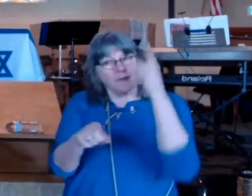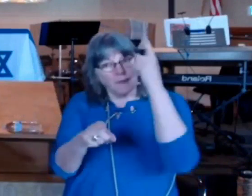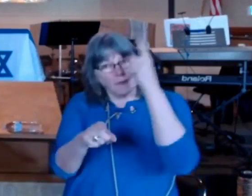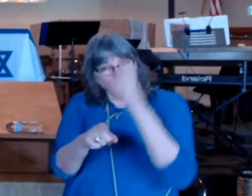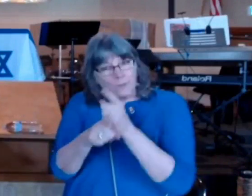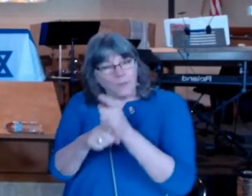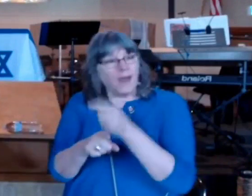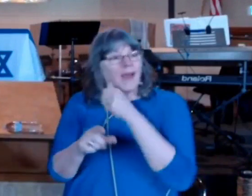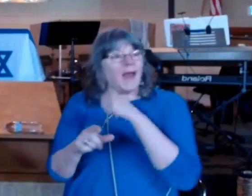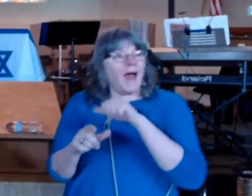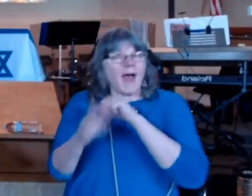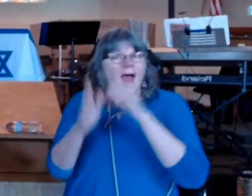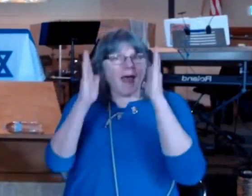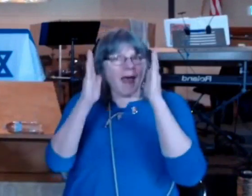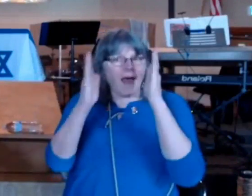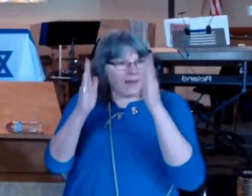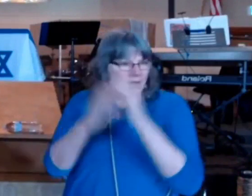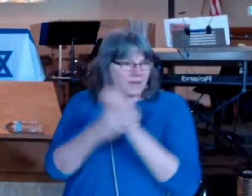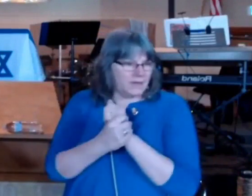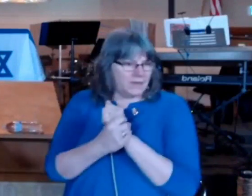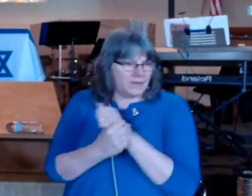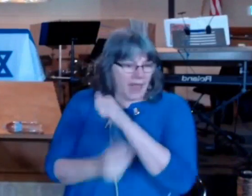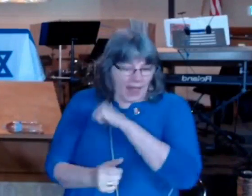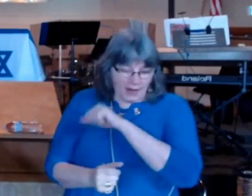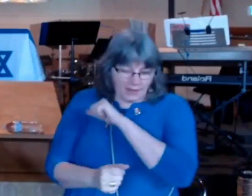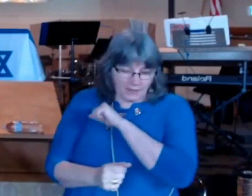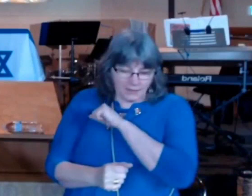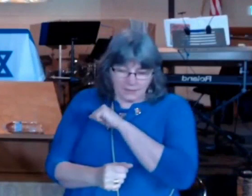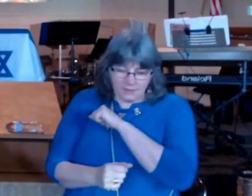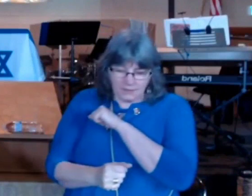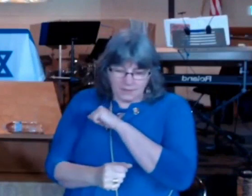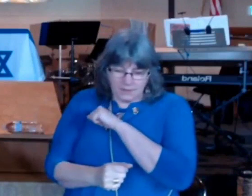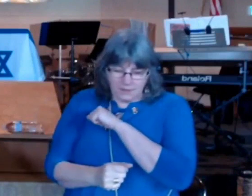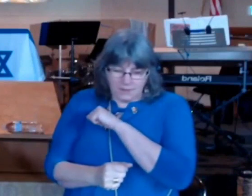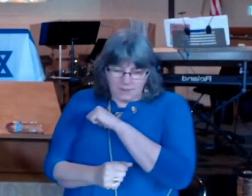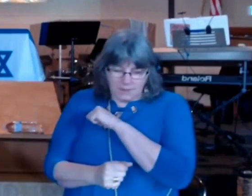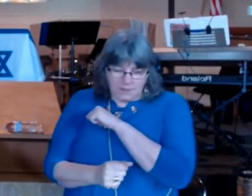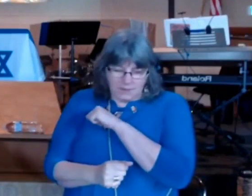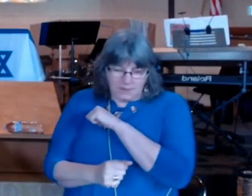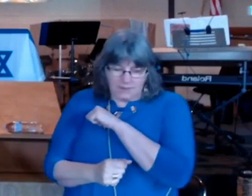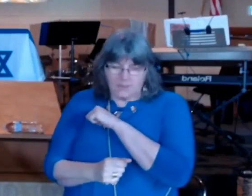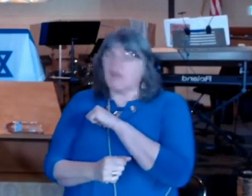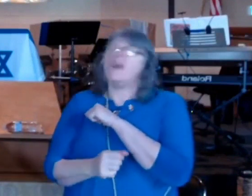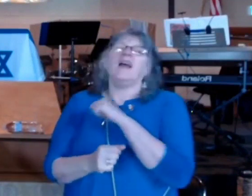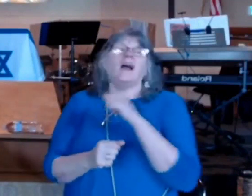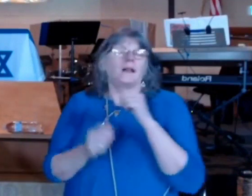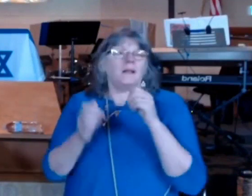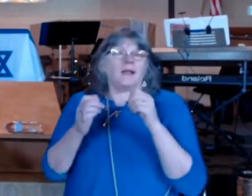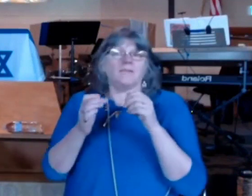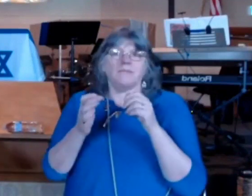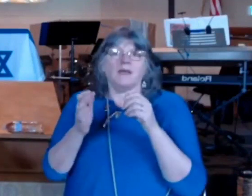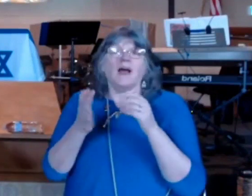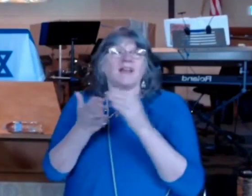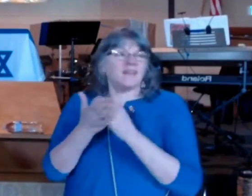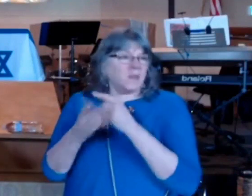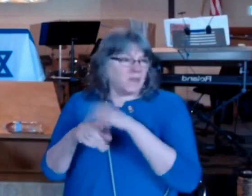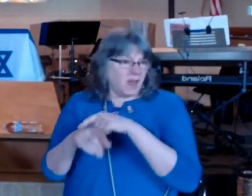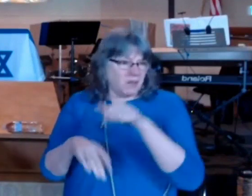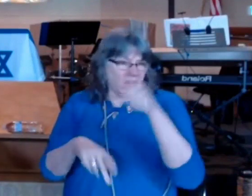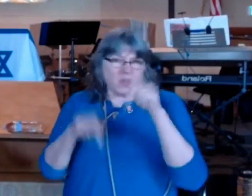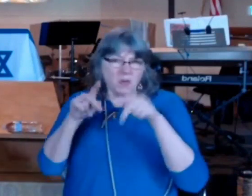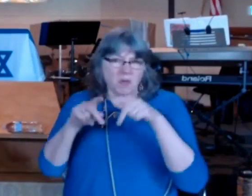of his day instead of throwing stones at lepers that was sometimes